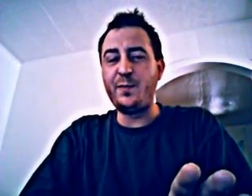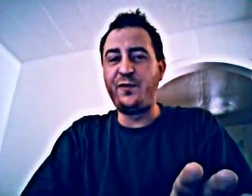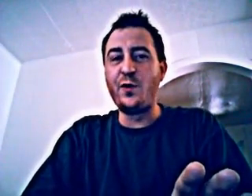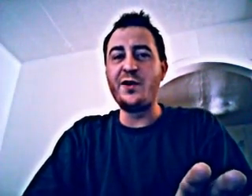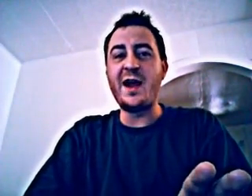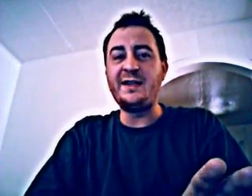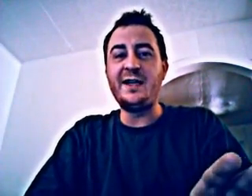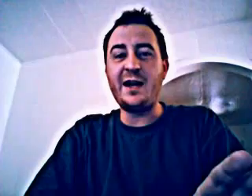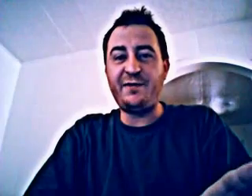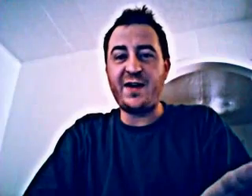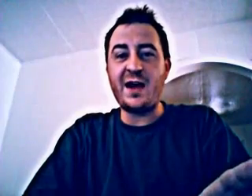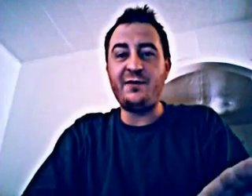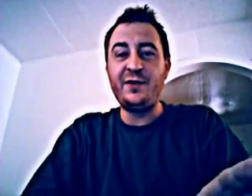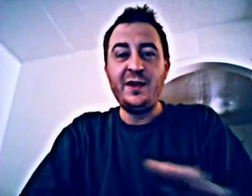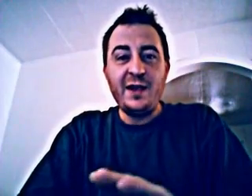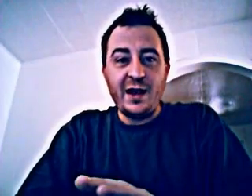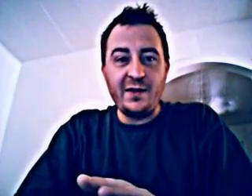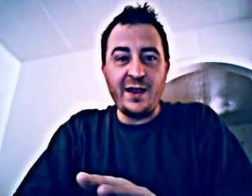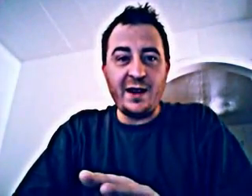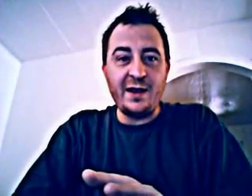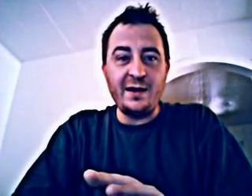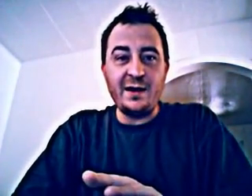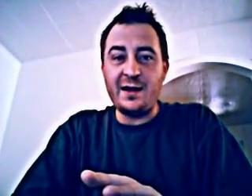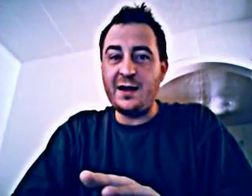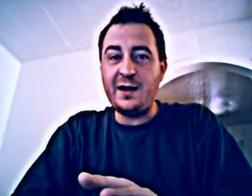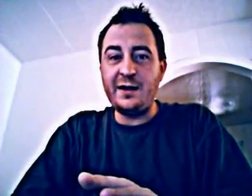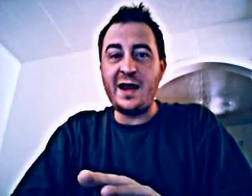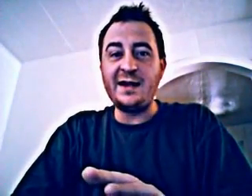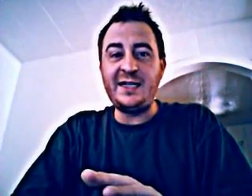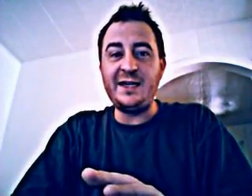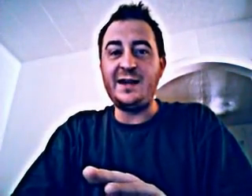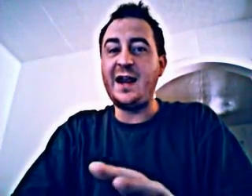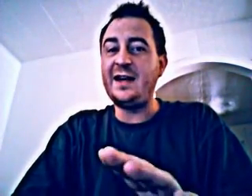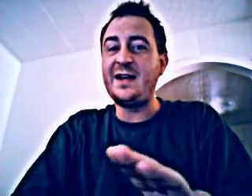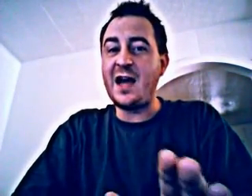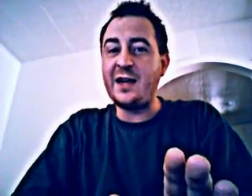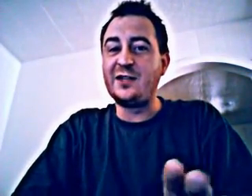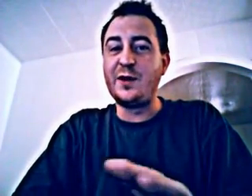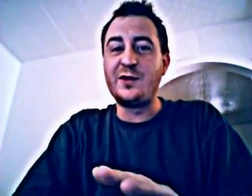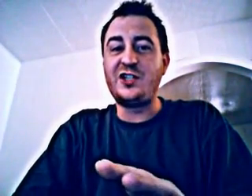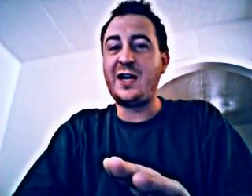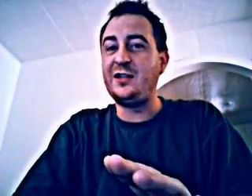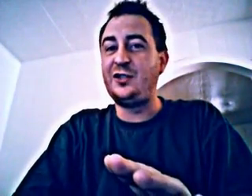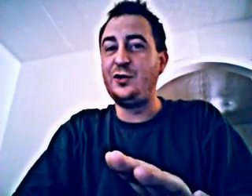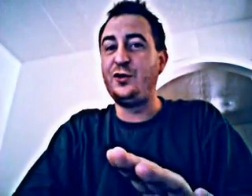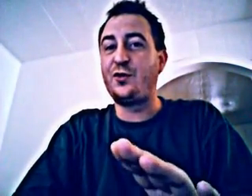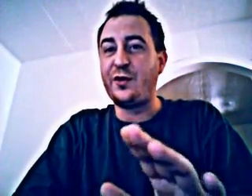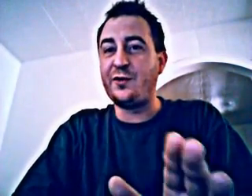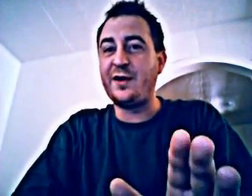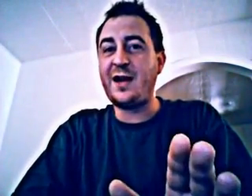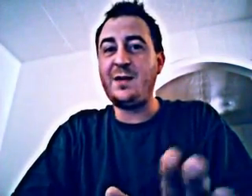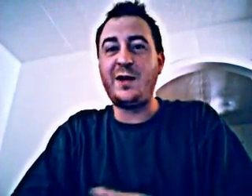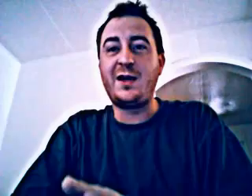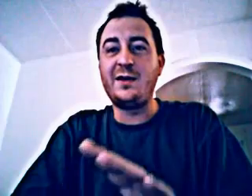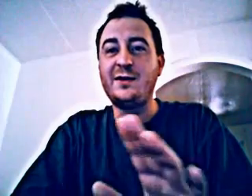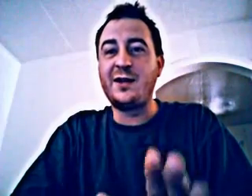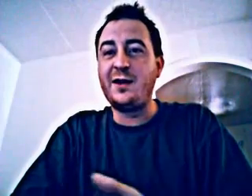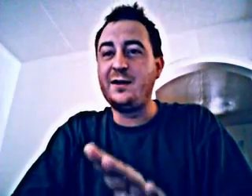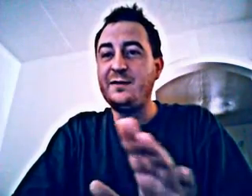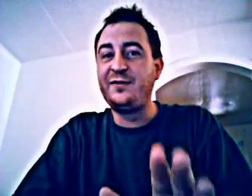before 1985. And then 1989 is when it was changed to Greenery Day because of